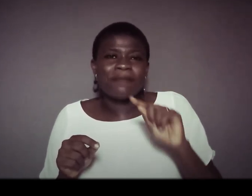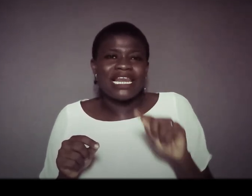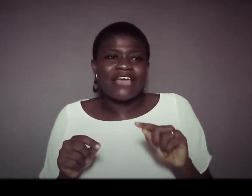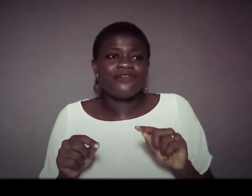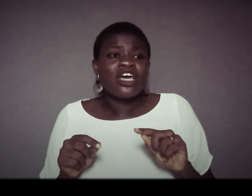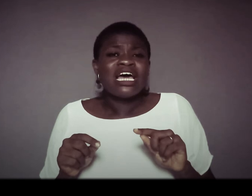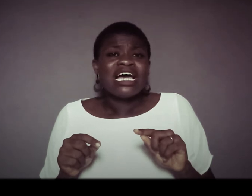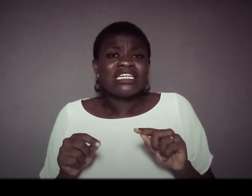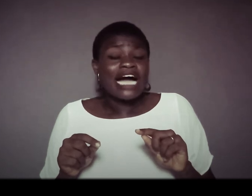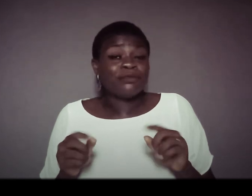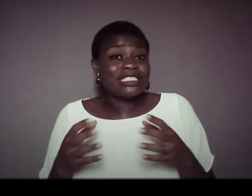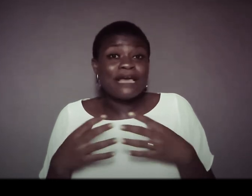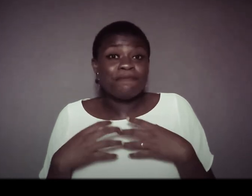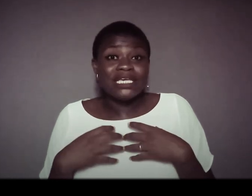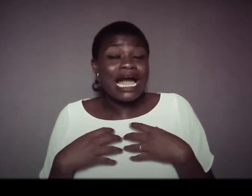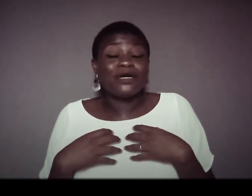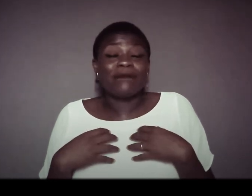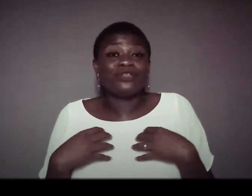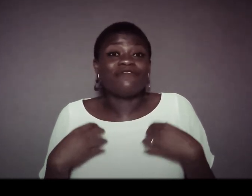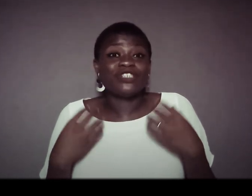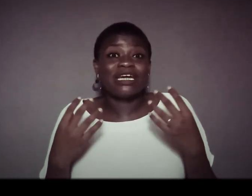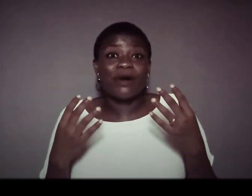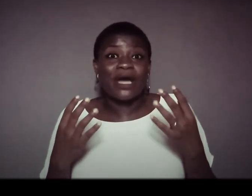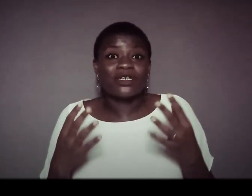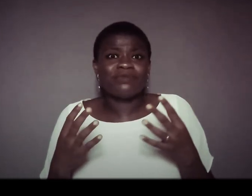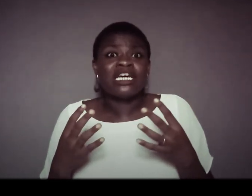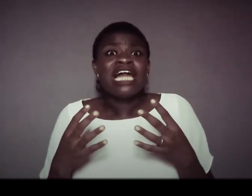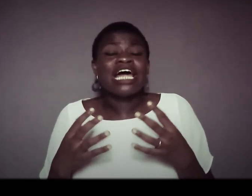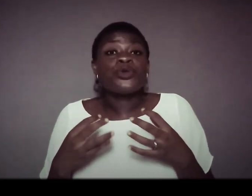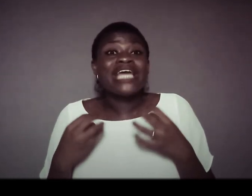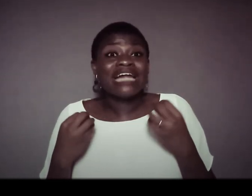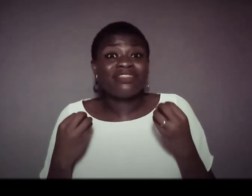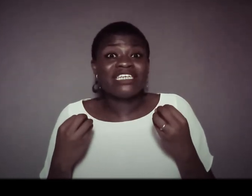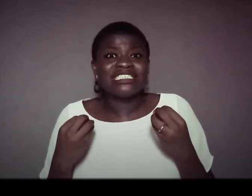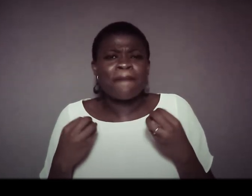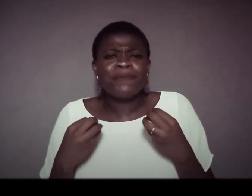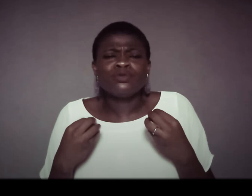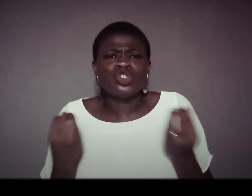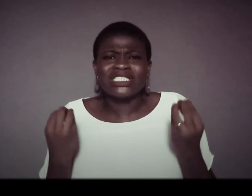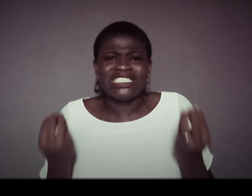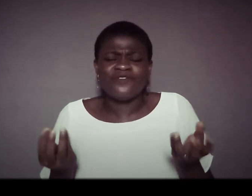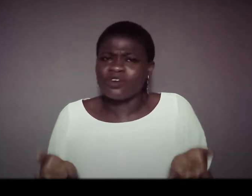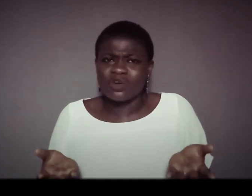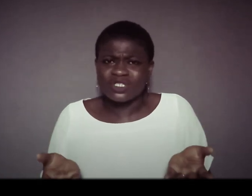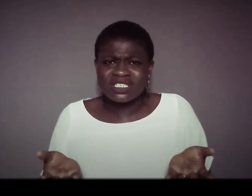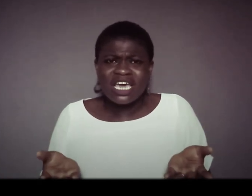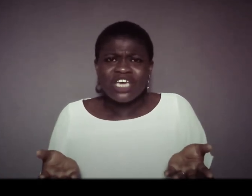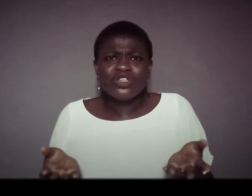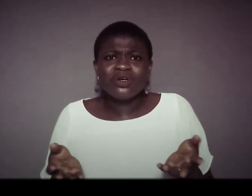my life i'm just saying me i'm not even talking about my husband like we had things that people just did for us you know